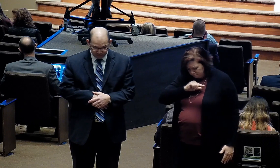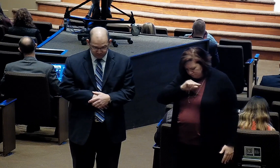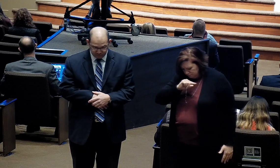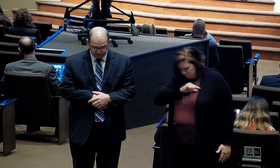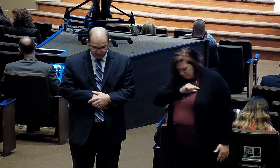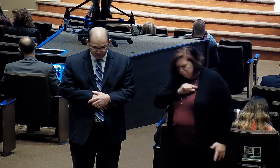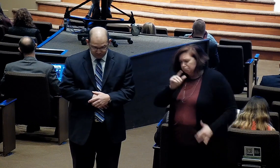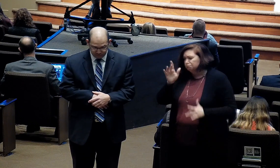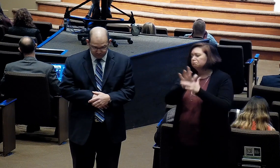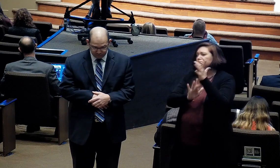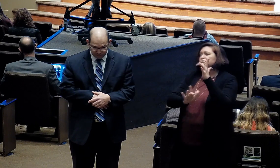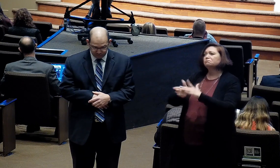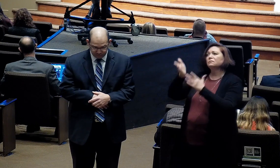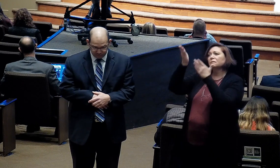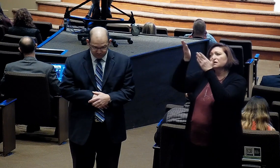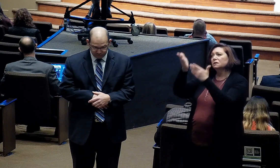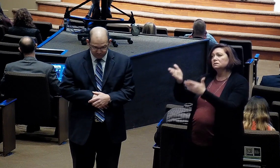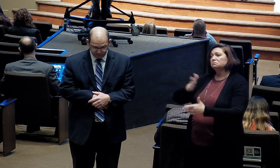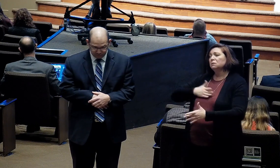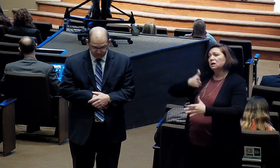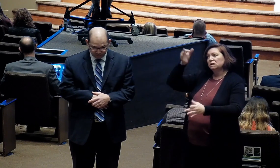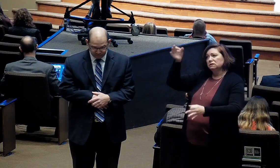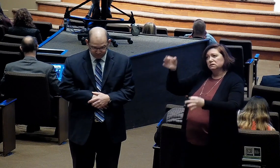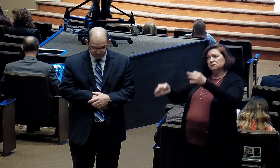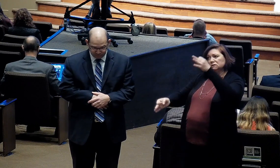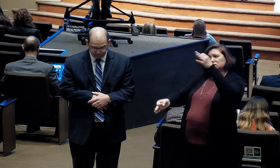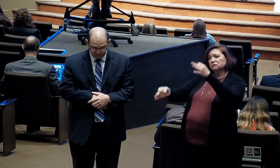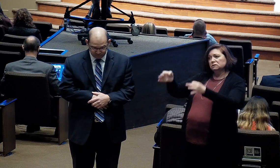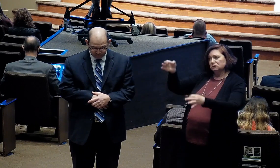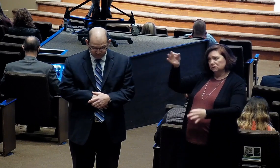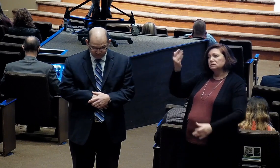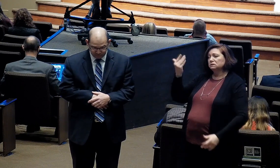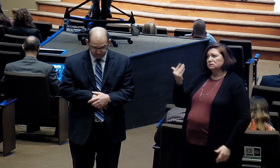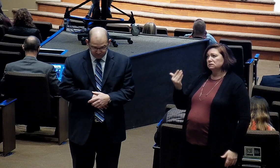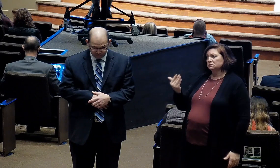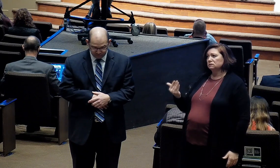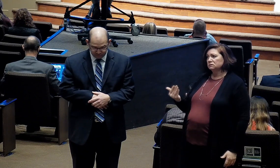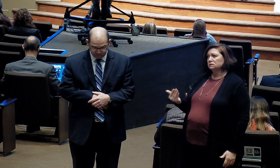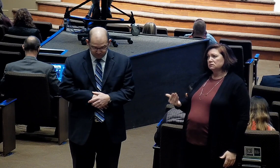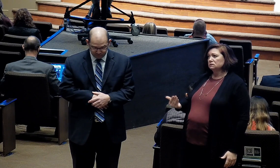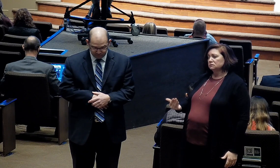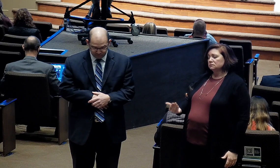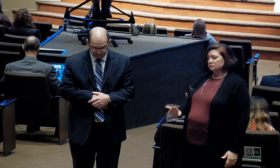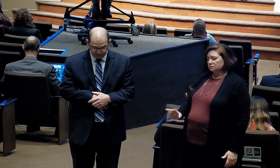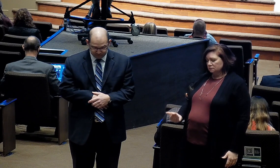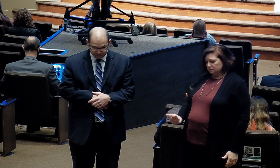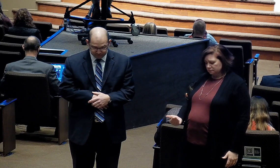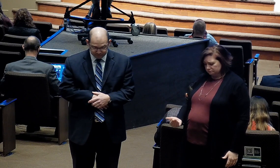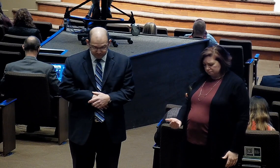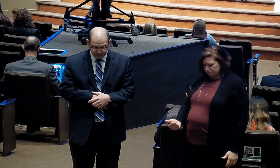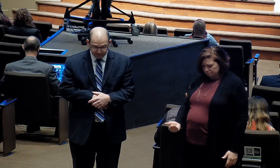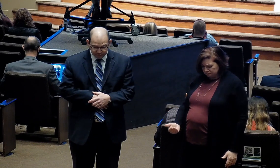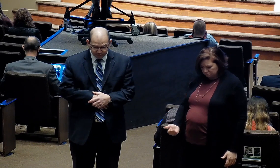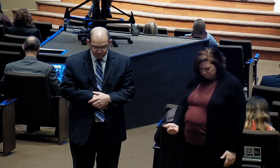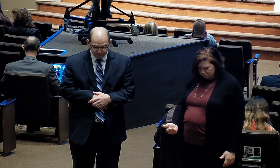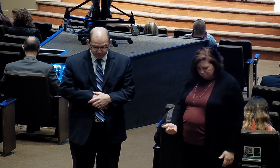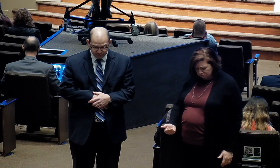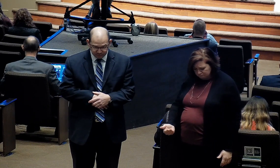is in the judge's hands. But then he